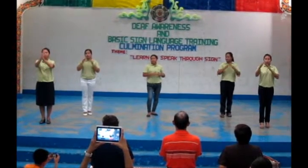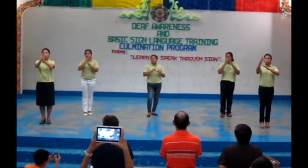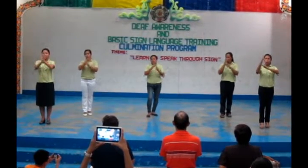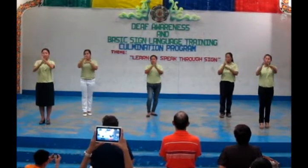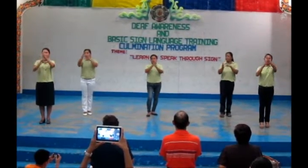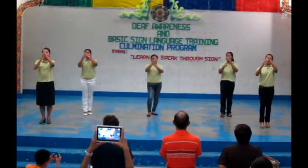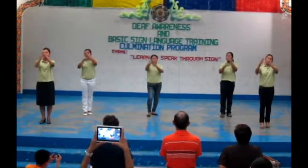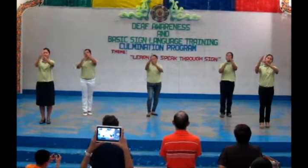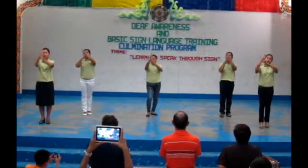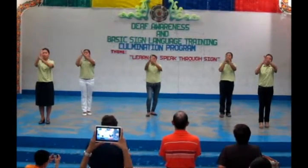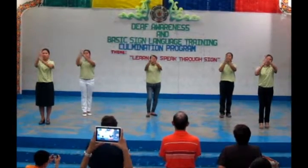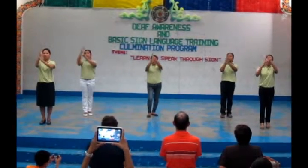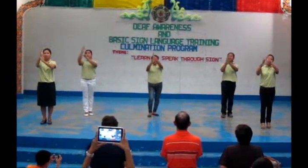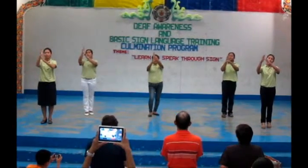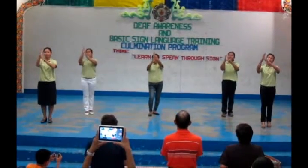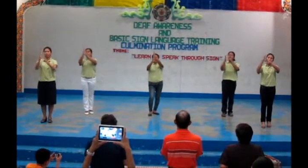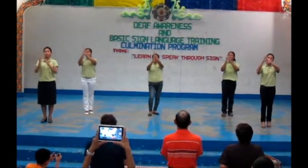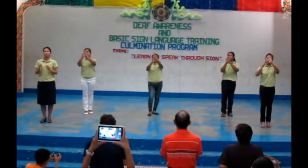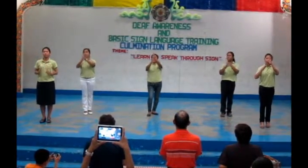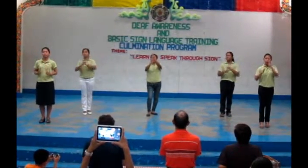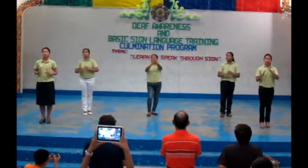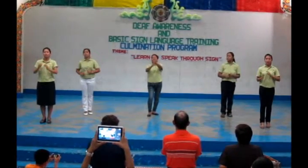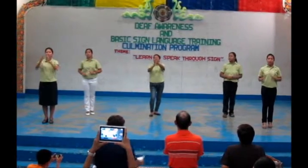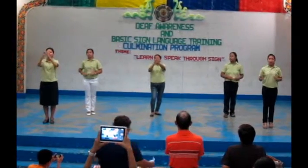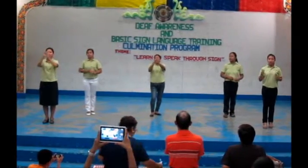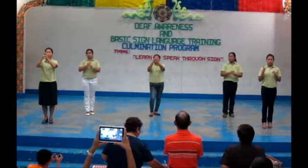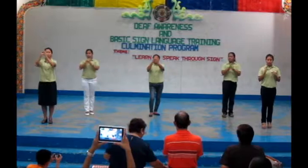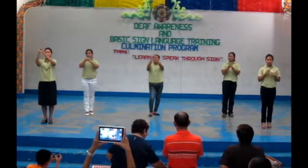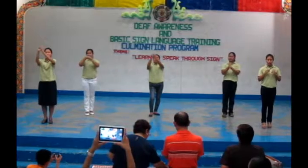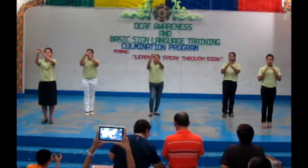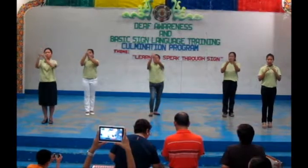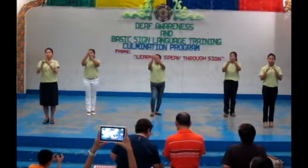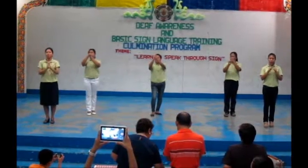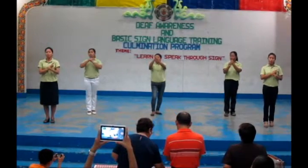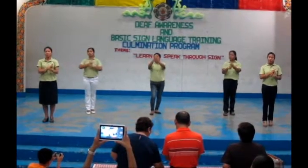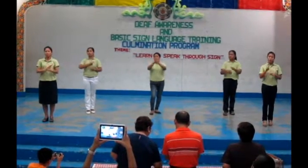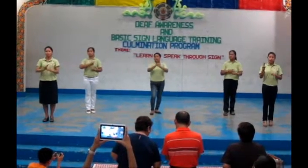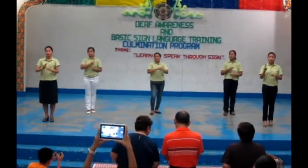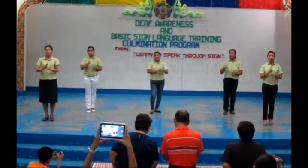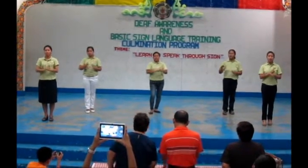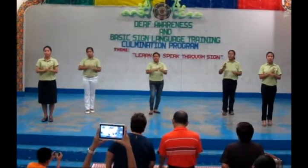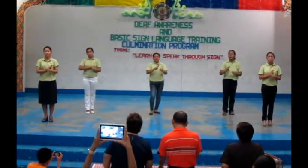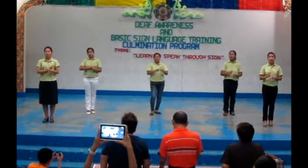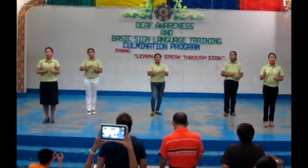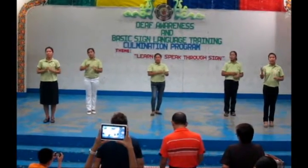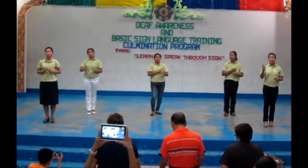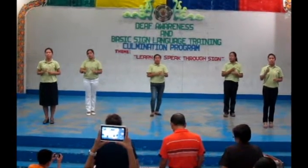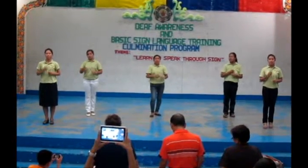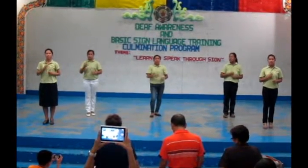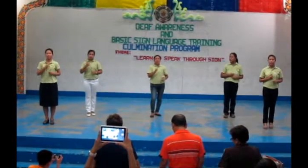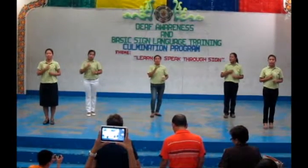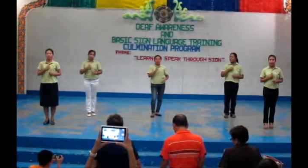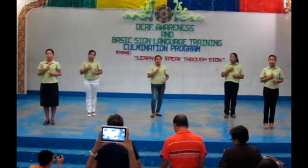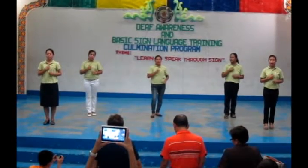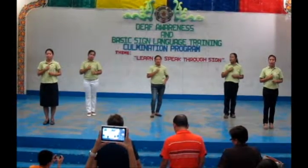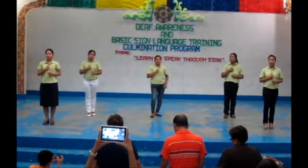make me smile, take me and use me as a hand,